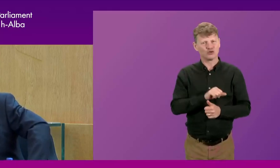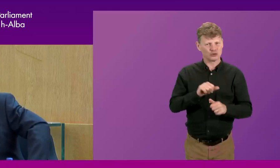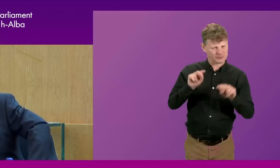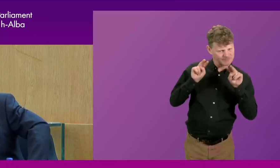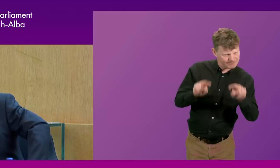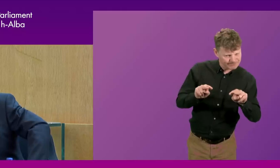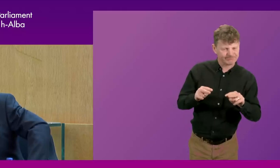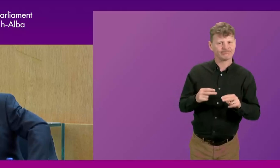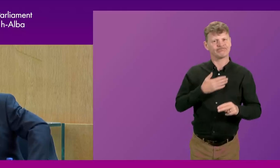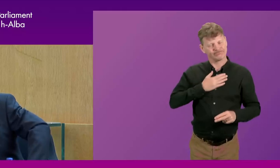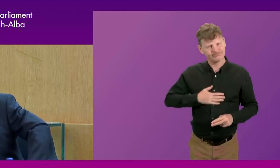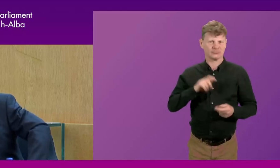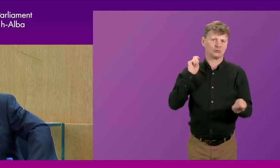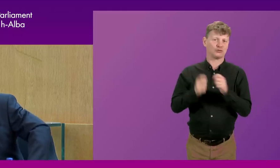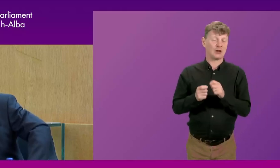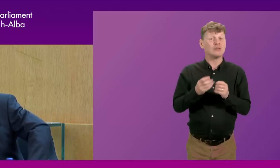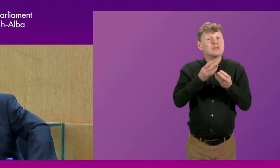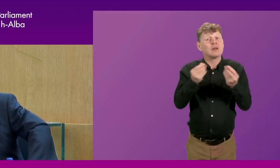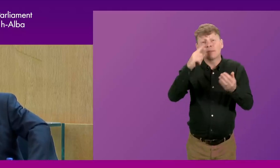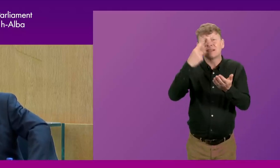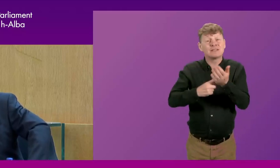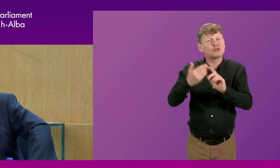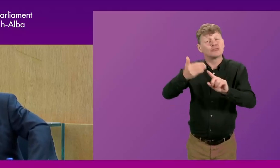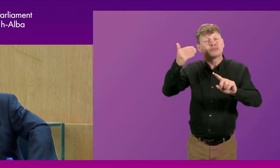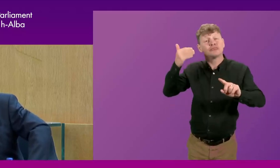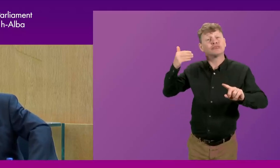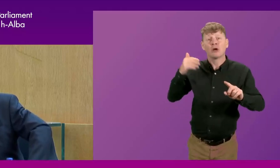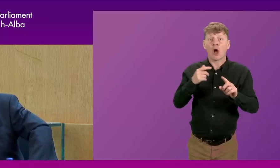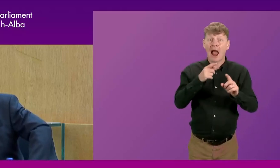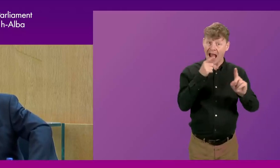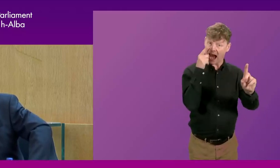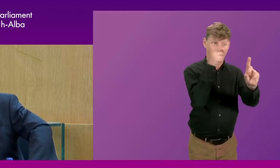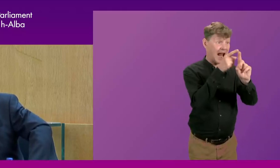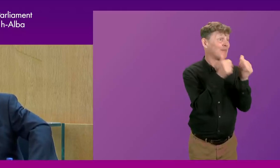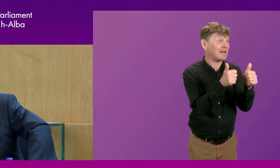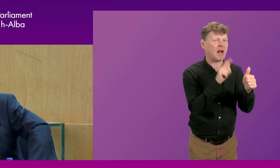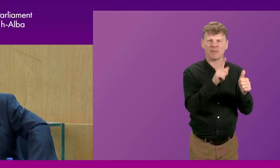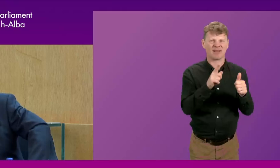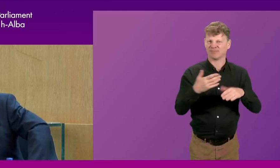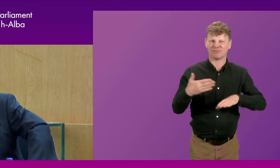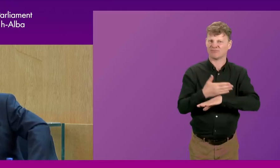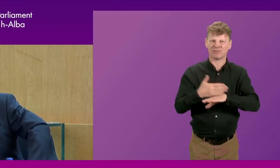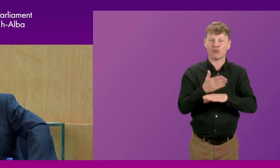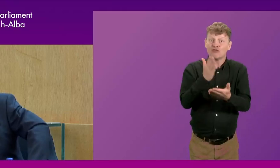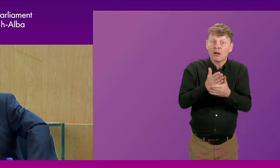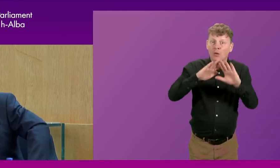very well-intentioned decisions made at the very beginning that do not work in practice. And they